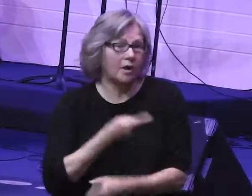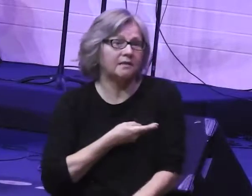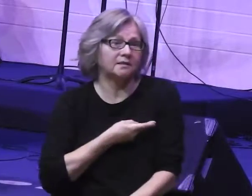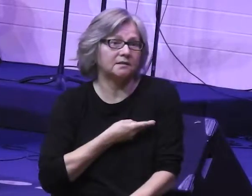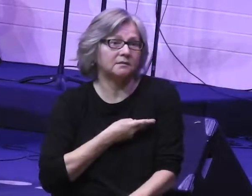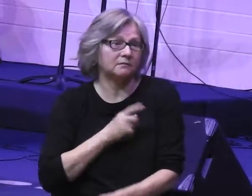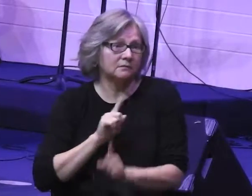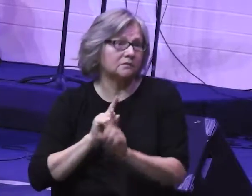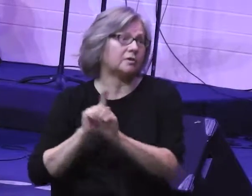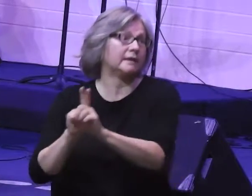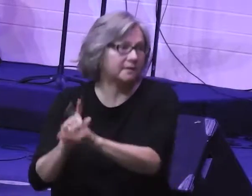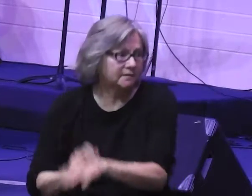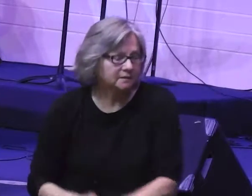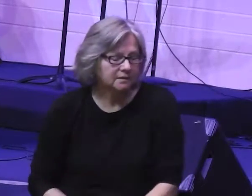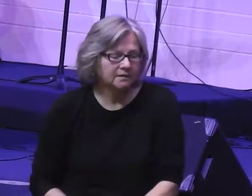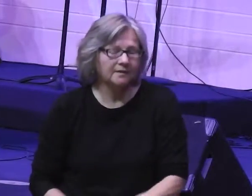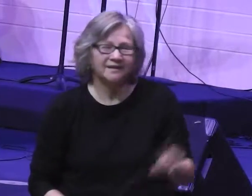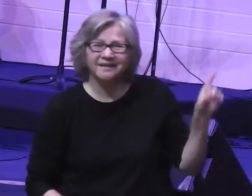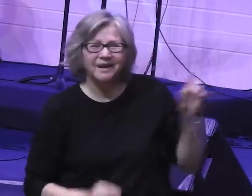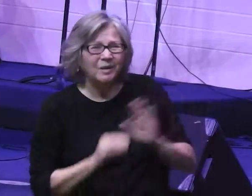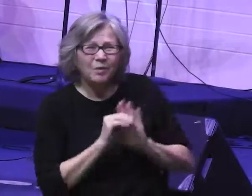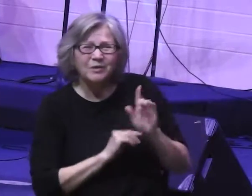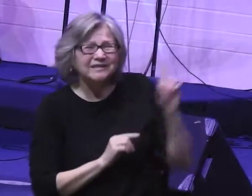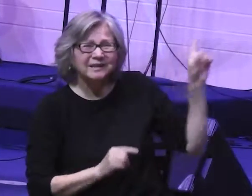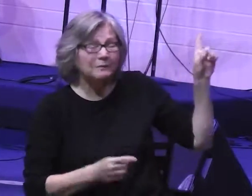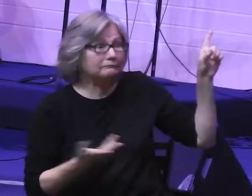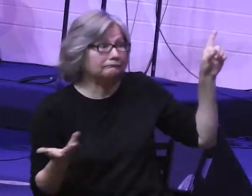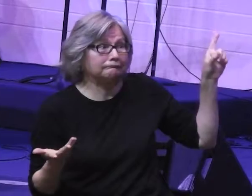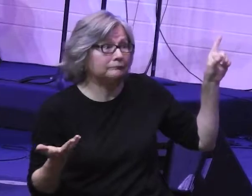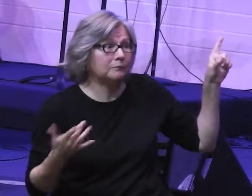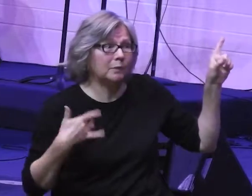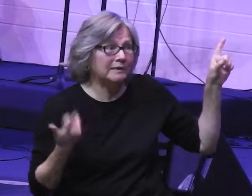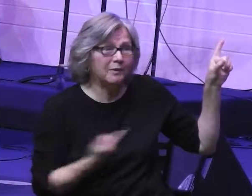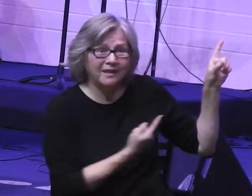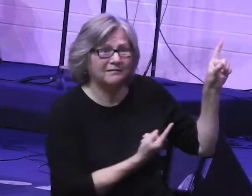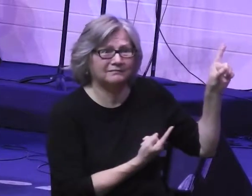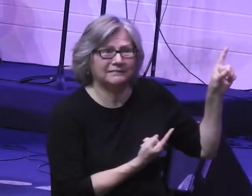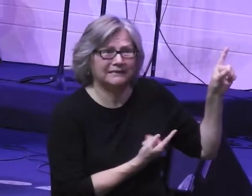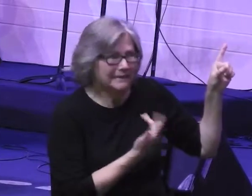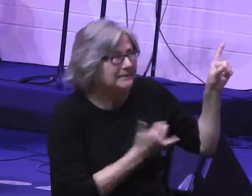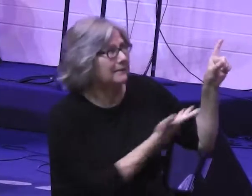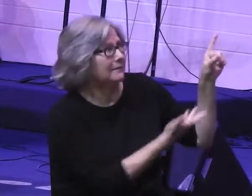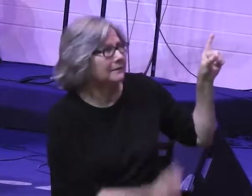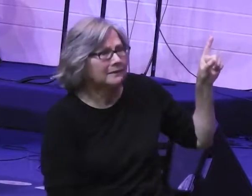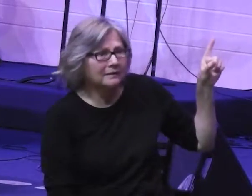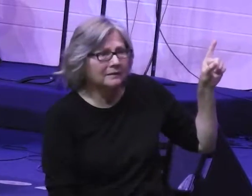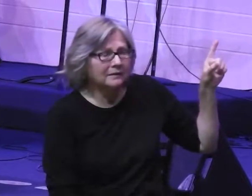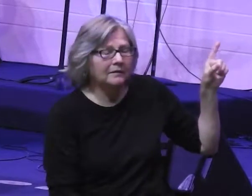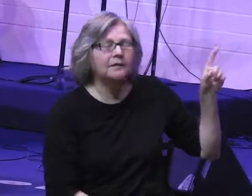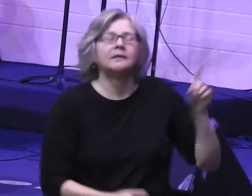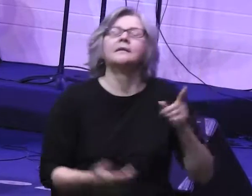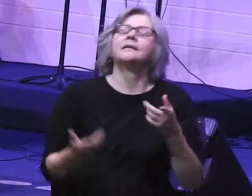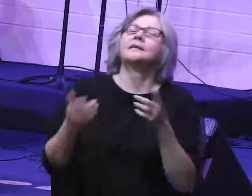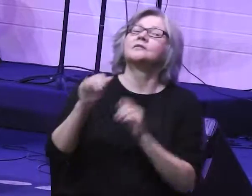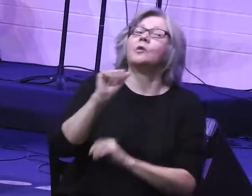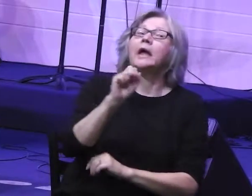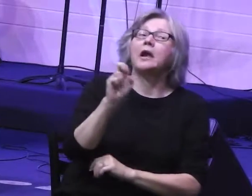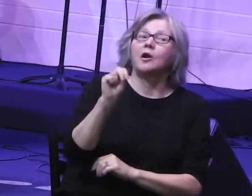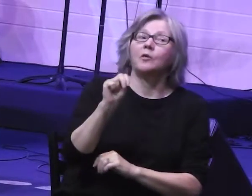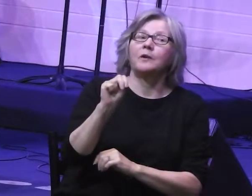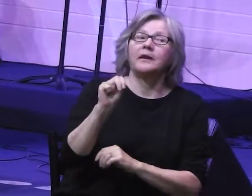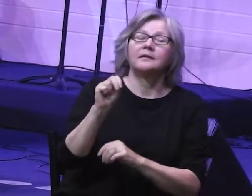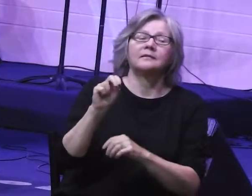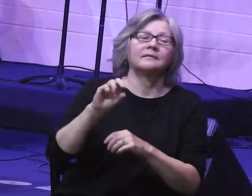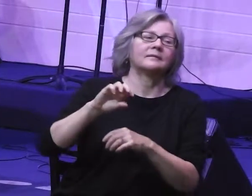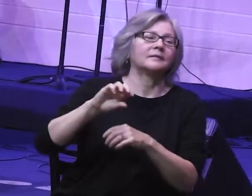us. As for this fellow Moses who brought us up out of Egypt, we don't know what's happened to him. Verse 4, Aaron made an idol